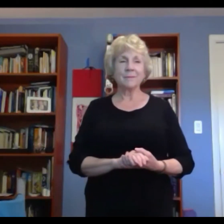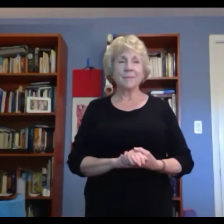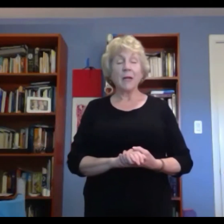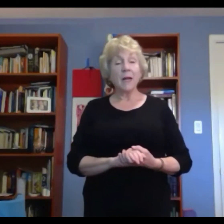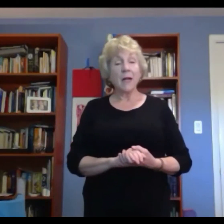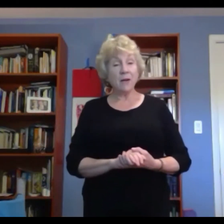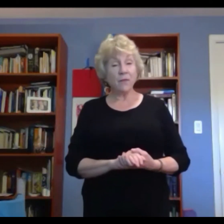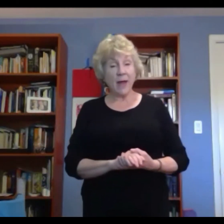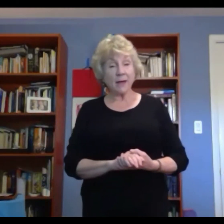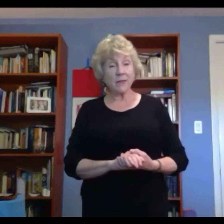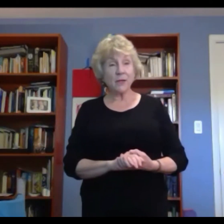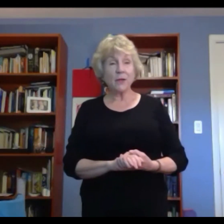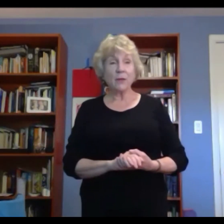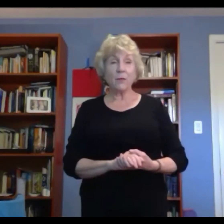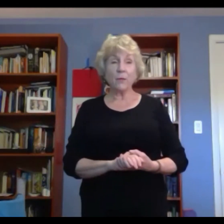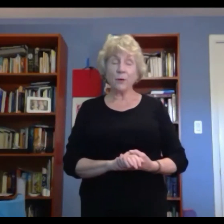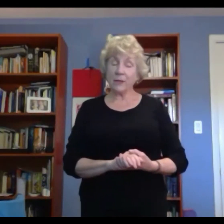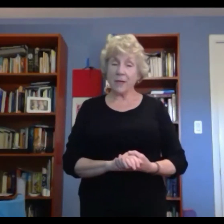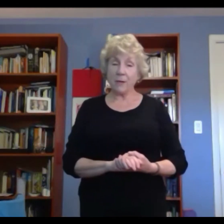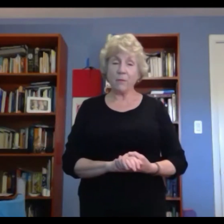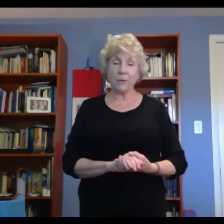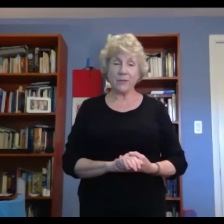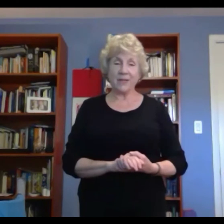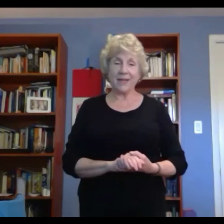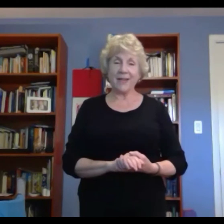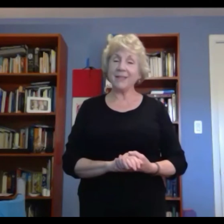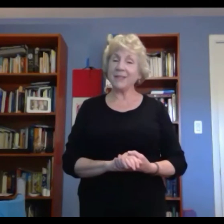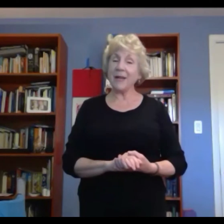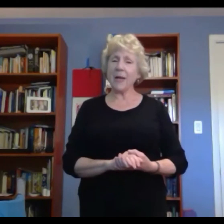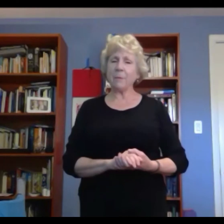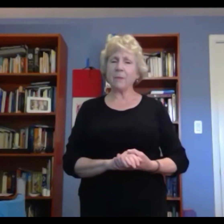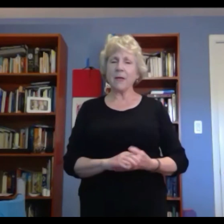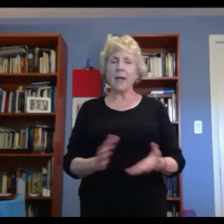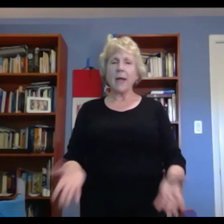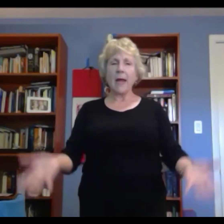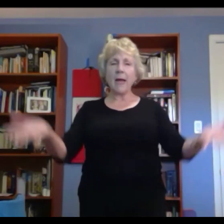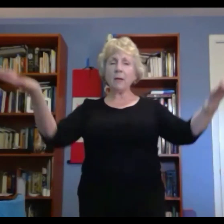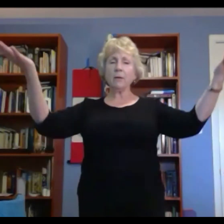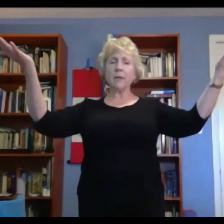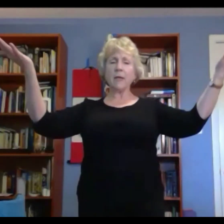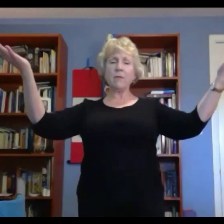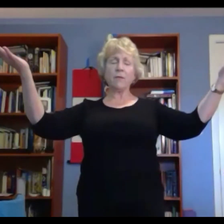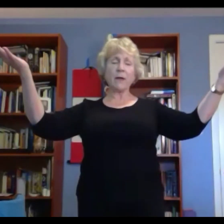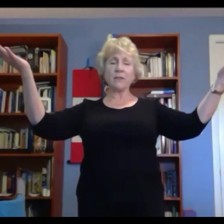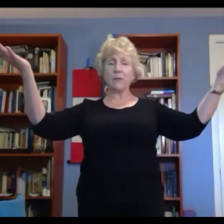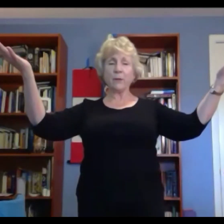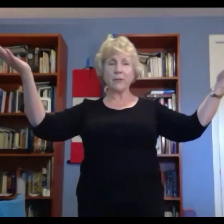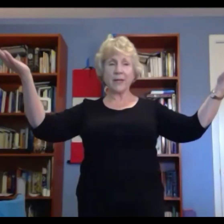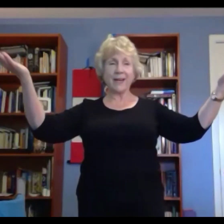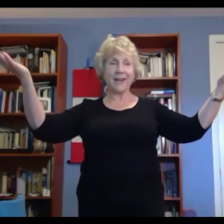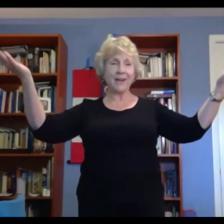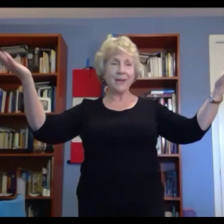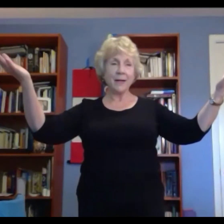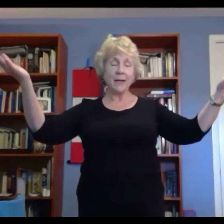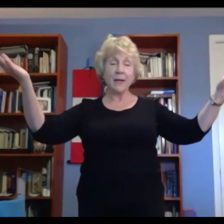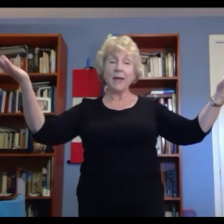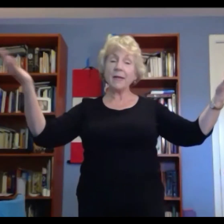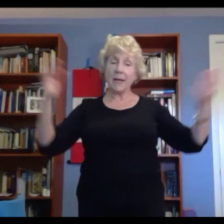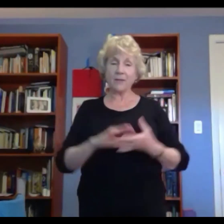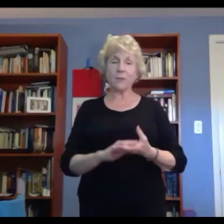In fact, the first hymn for Sunday is named Hail Thee Festival Day. It has a